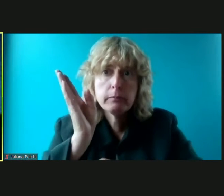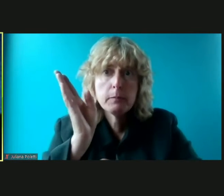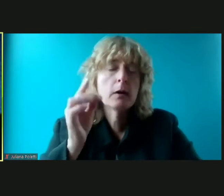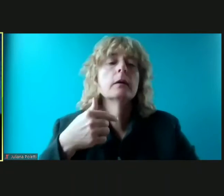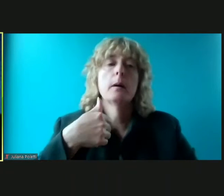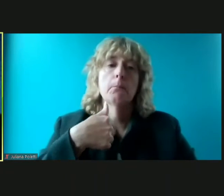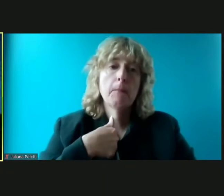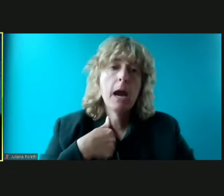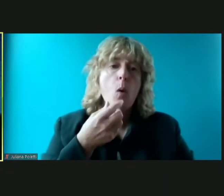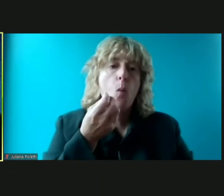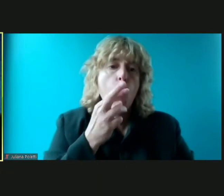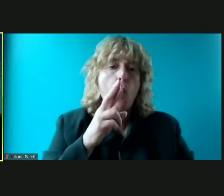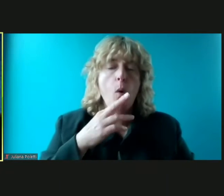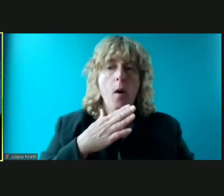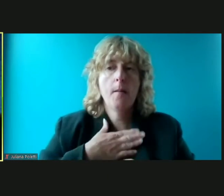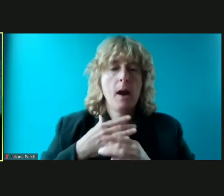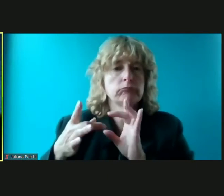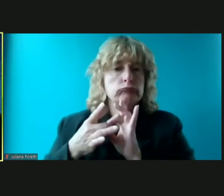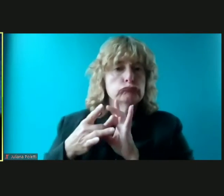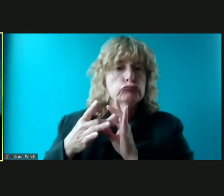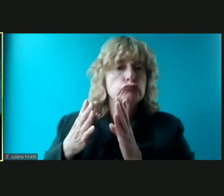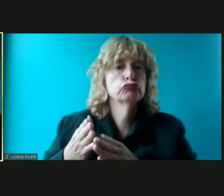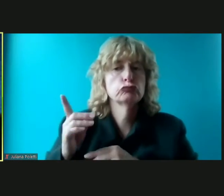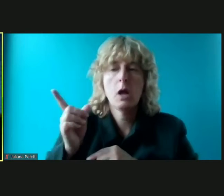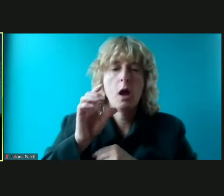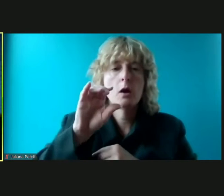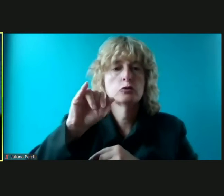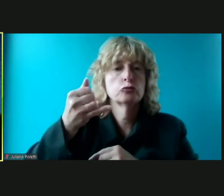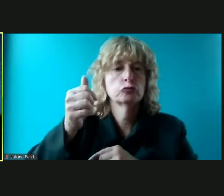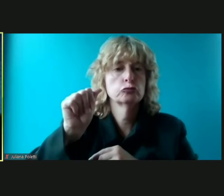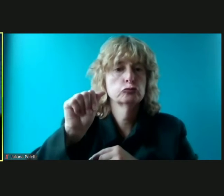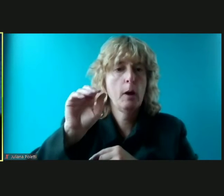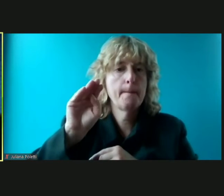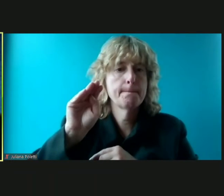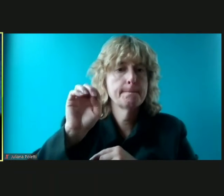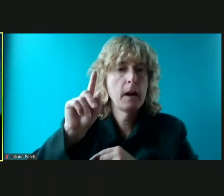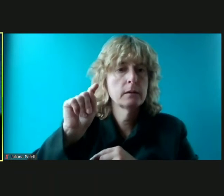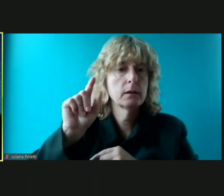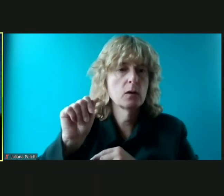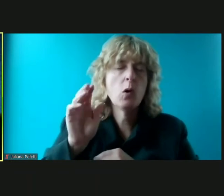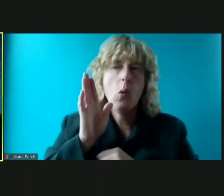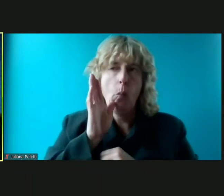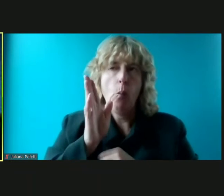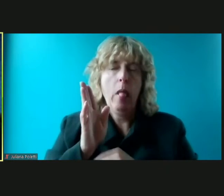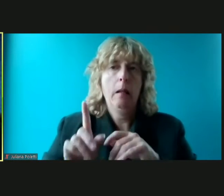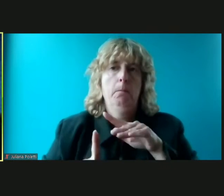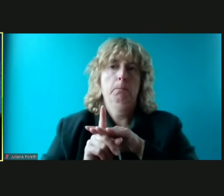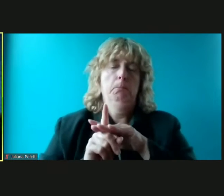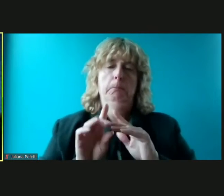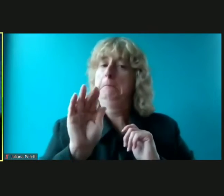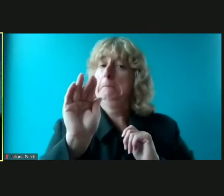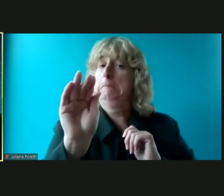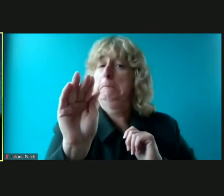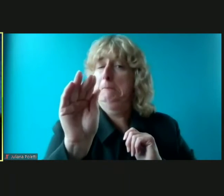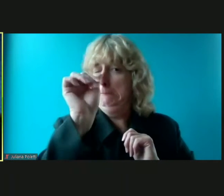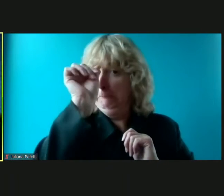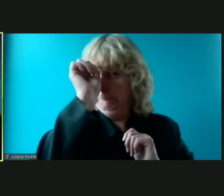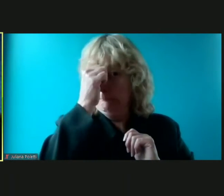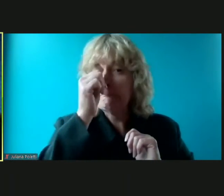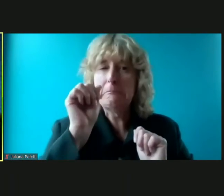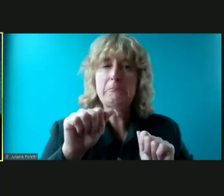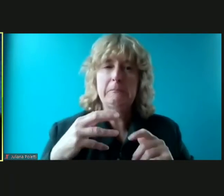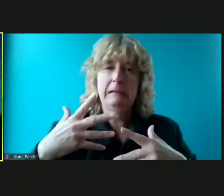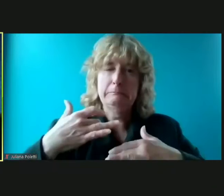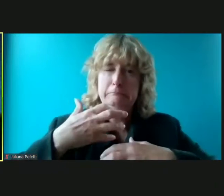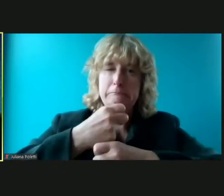today will gently remind you to wrap up so let's get to um our